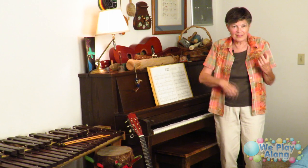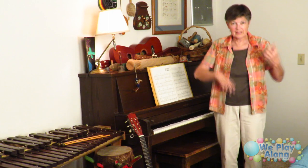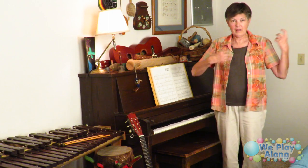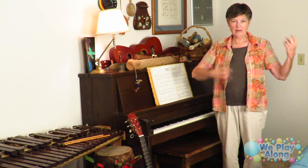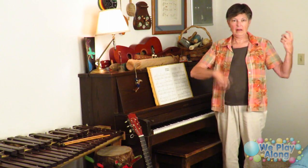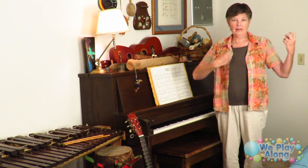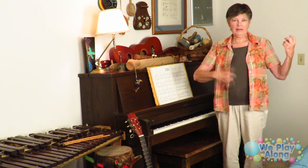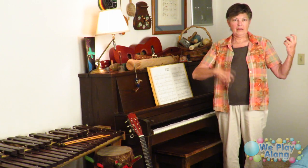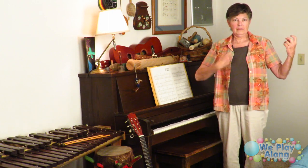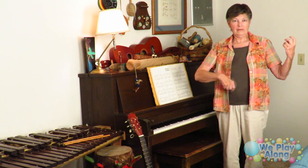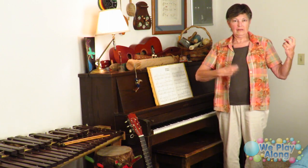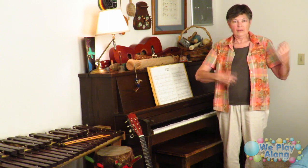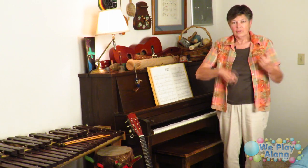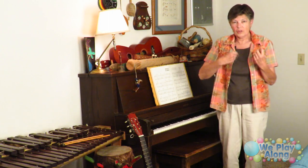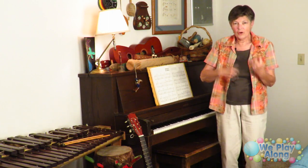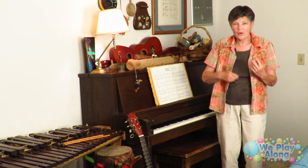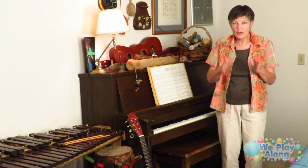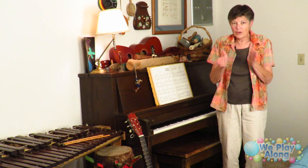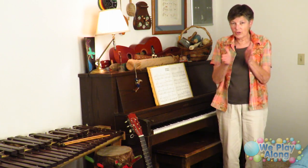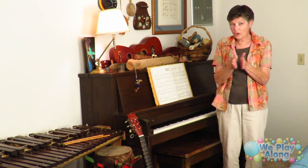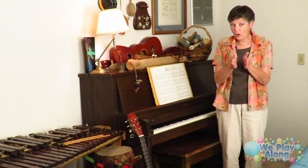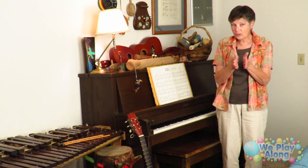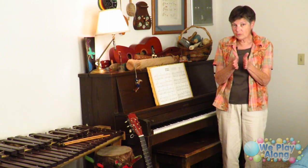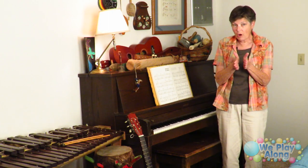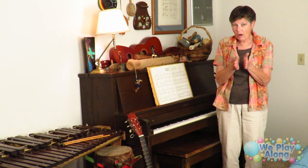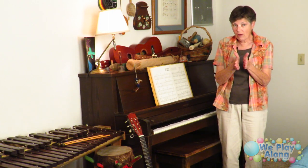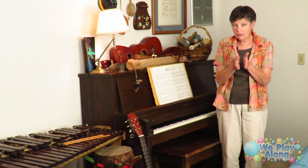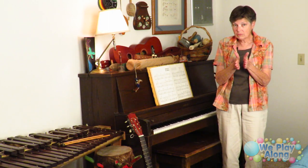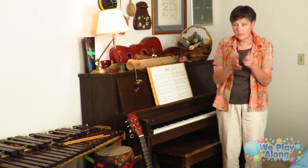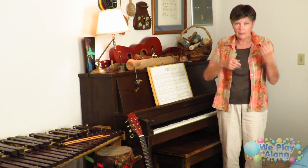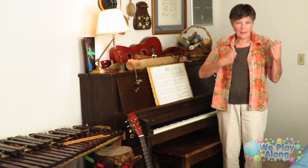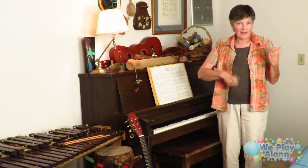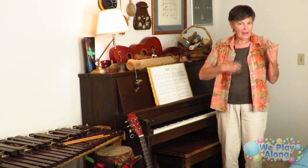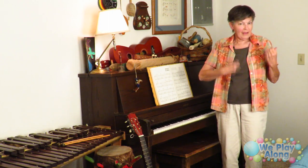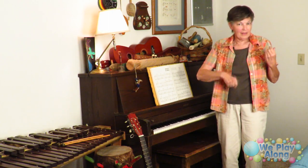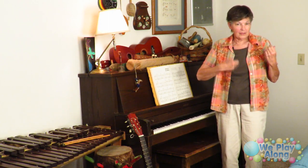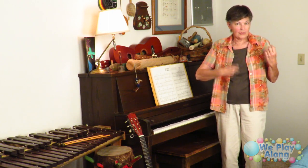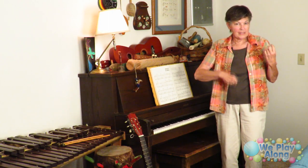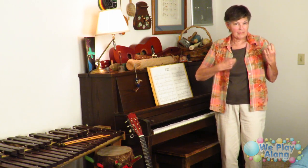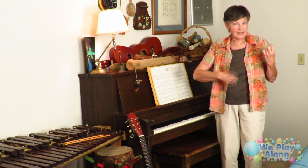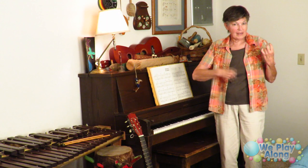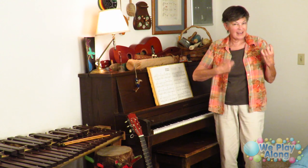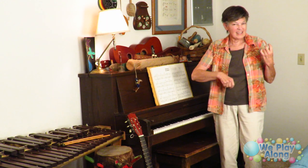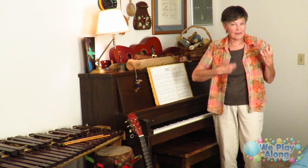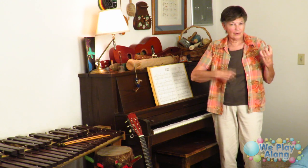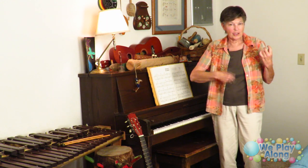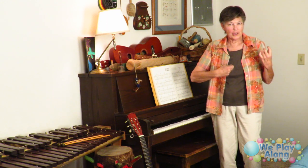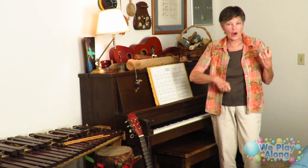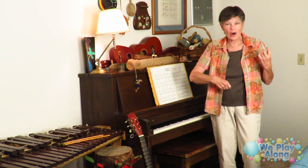this not like this so you can go small and then do the same kind of sign for guitar